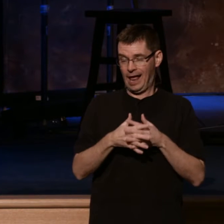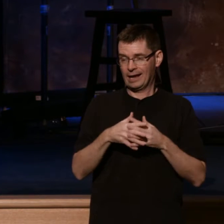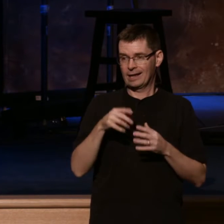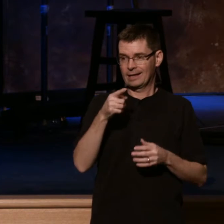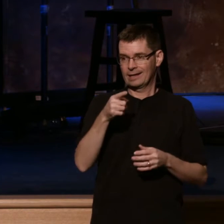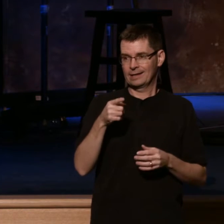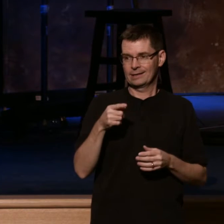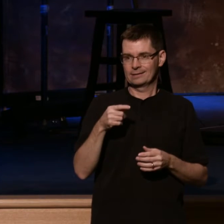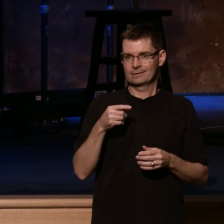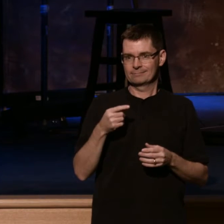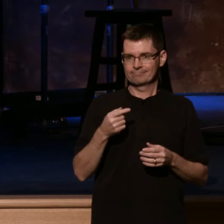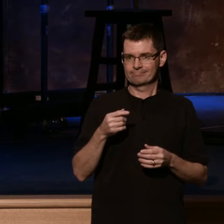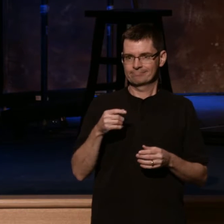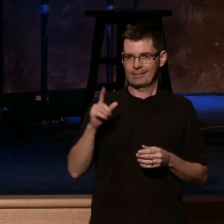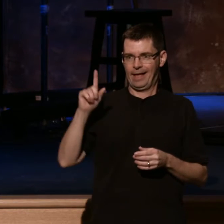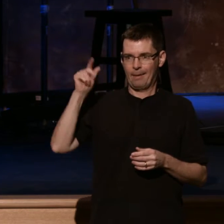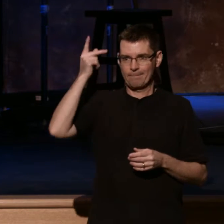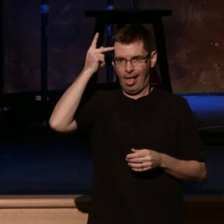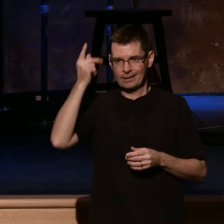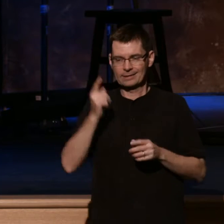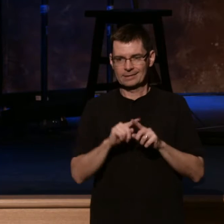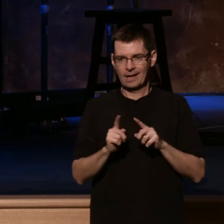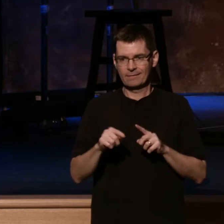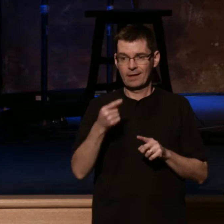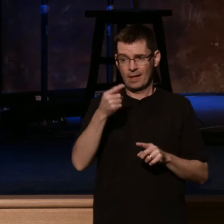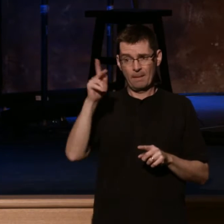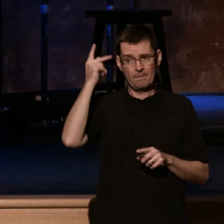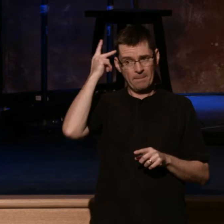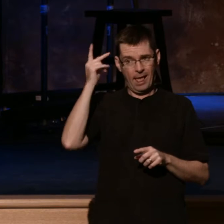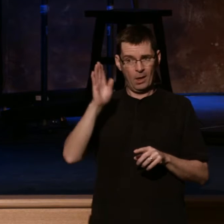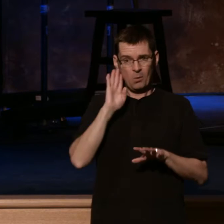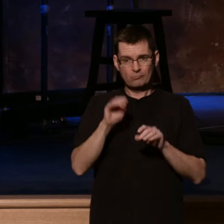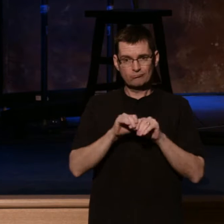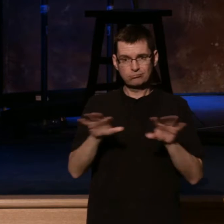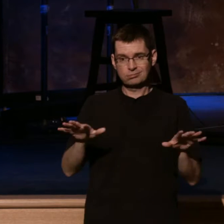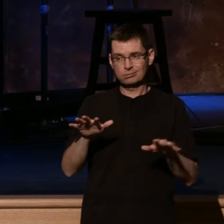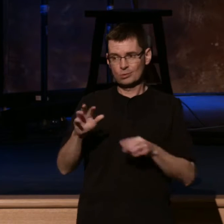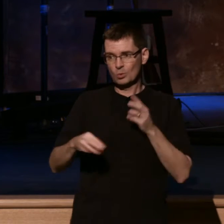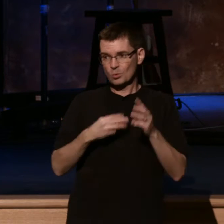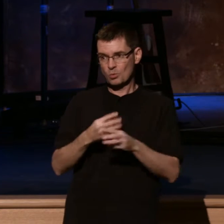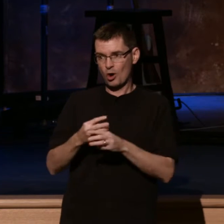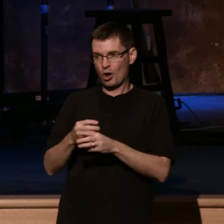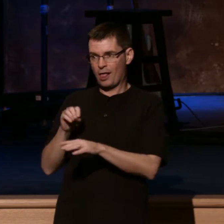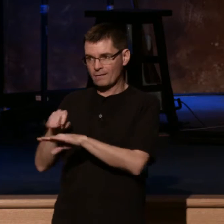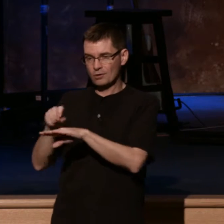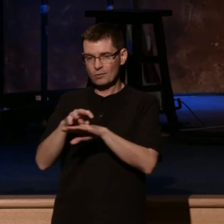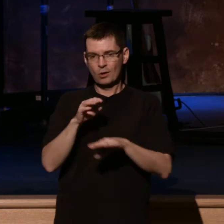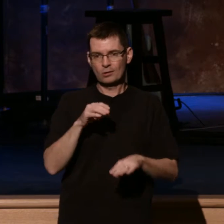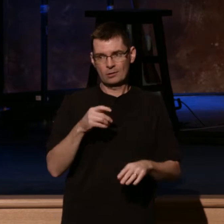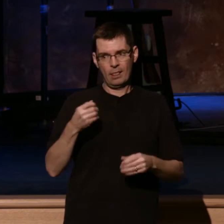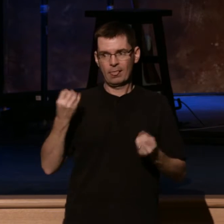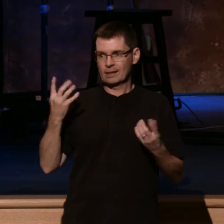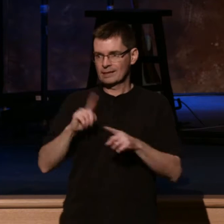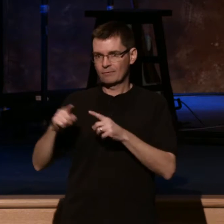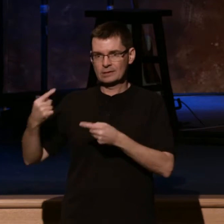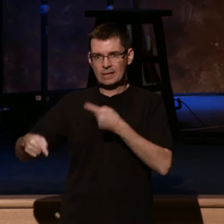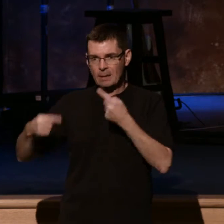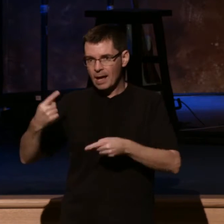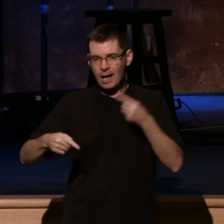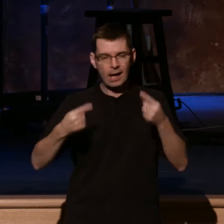it's got ramifications all around the world, as there are incredible debates on news, fake